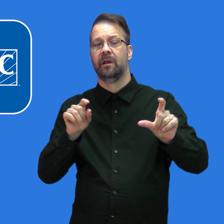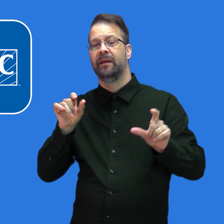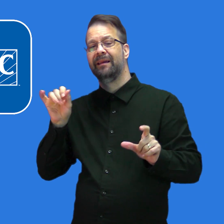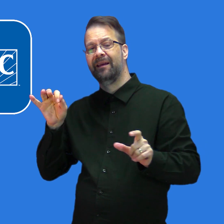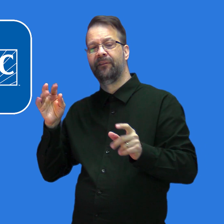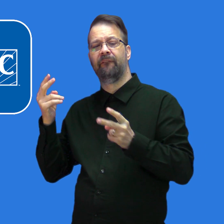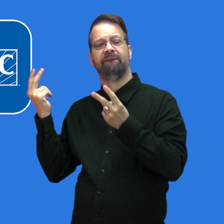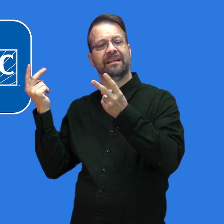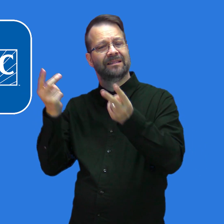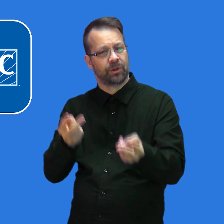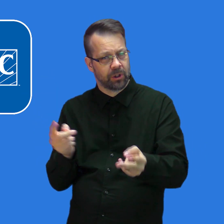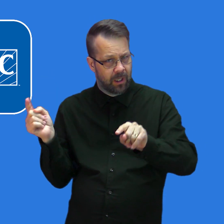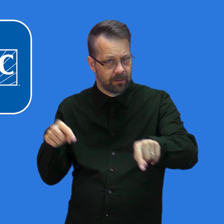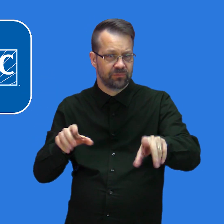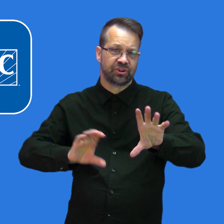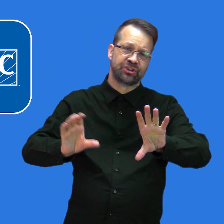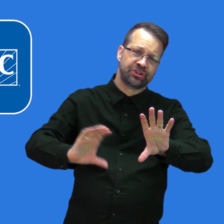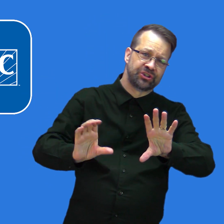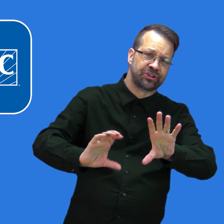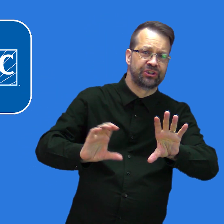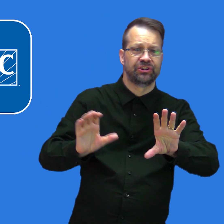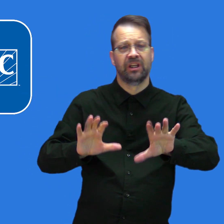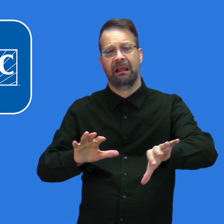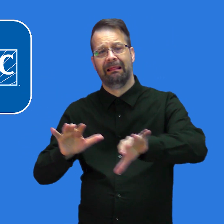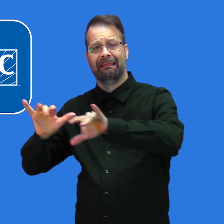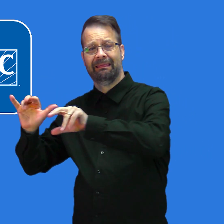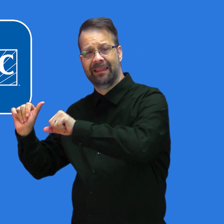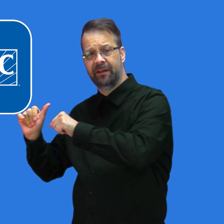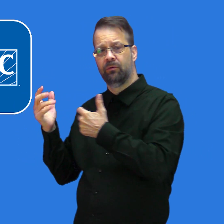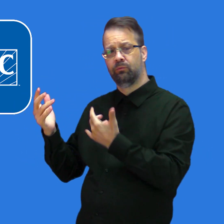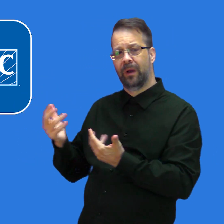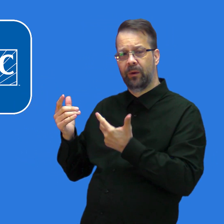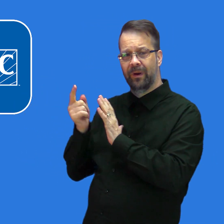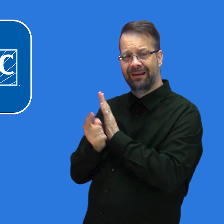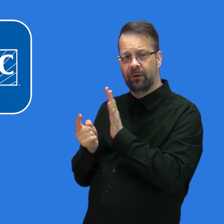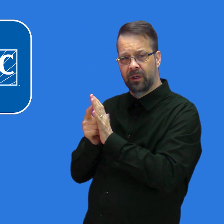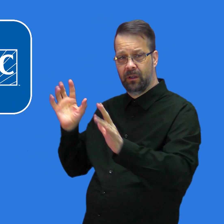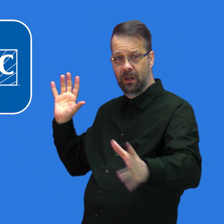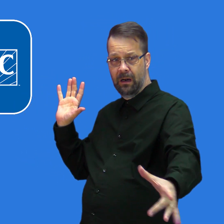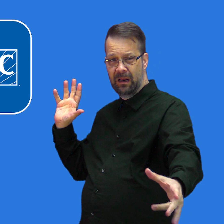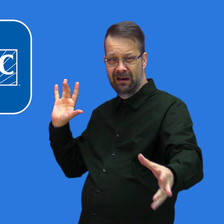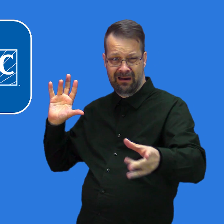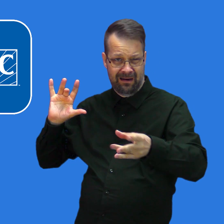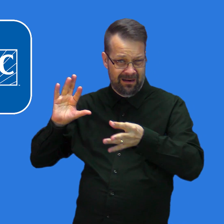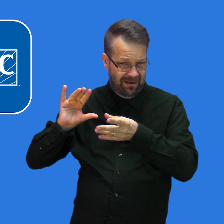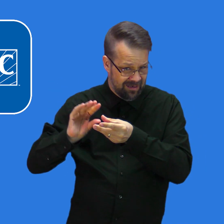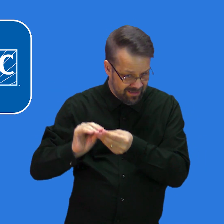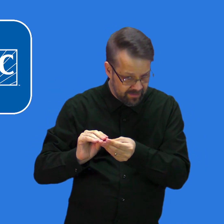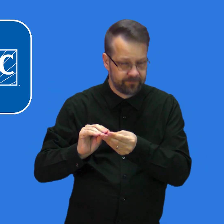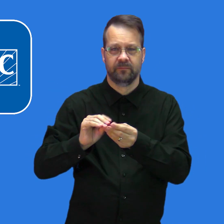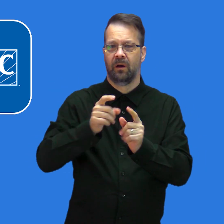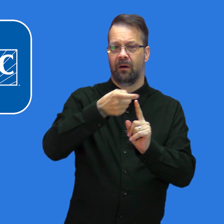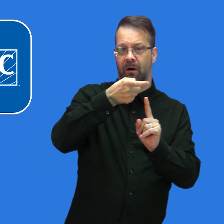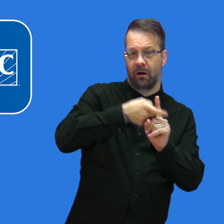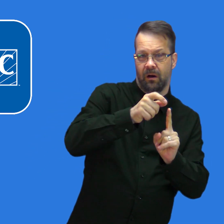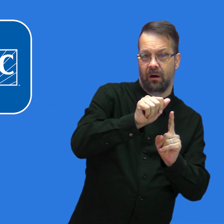to the on position instead of auto when you have visitors and for an hour after they leave.